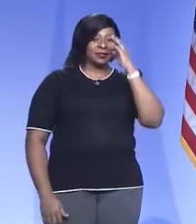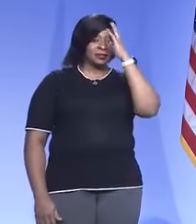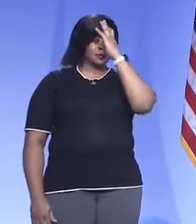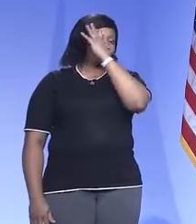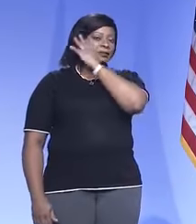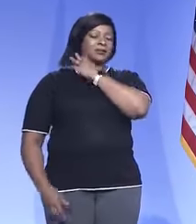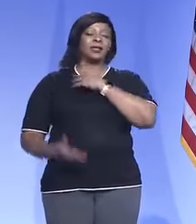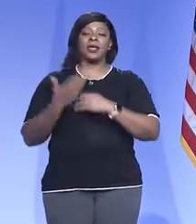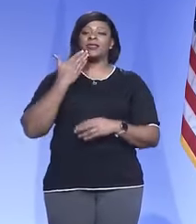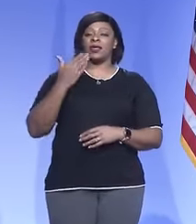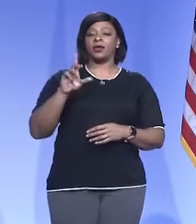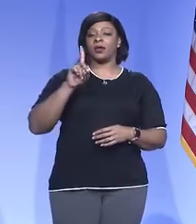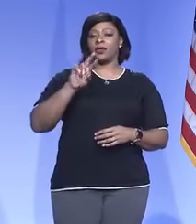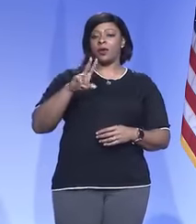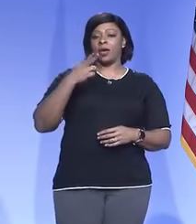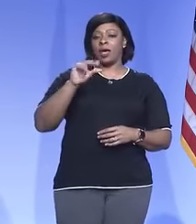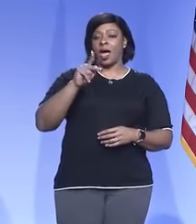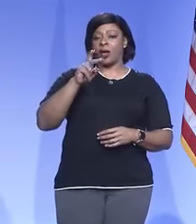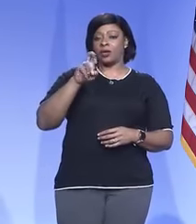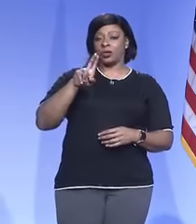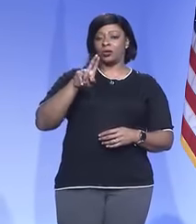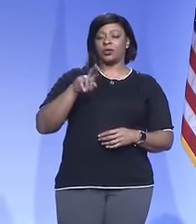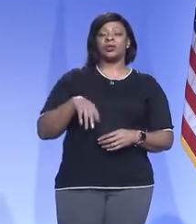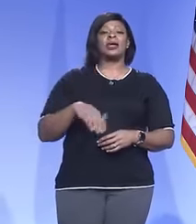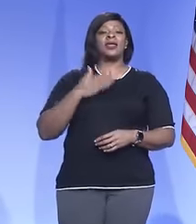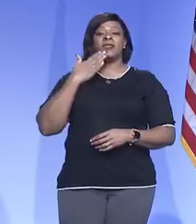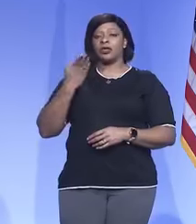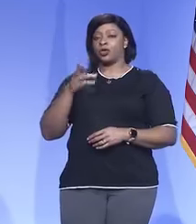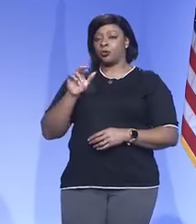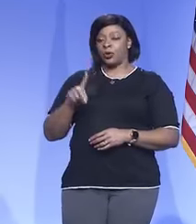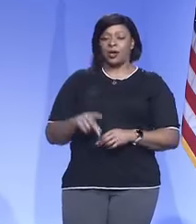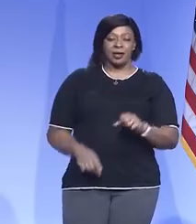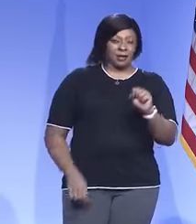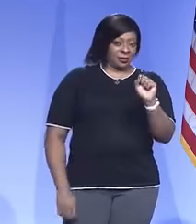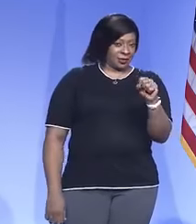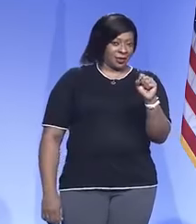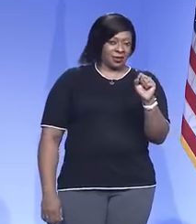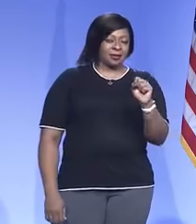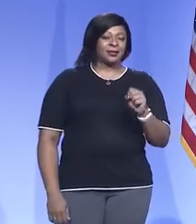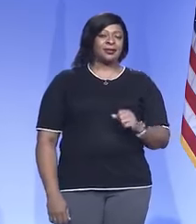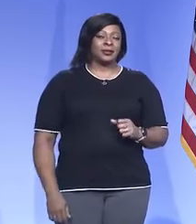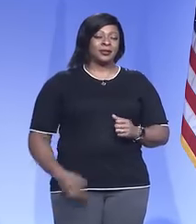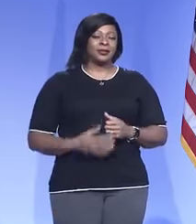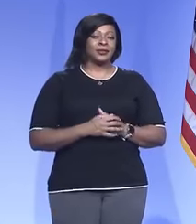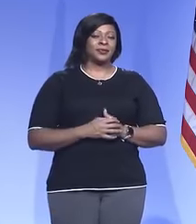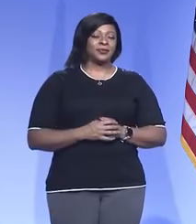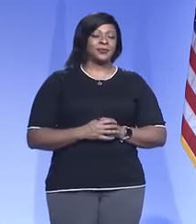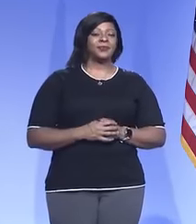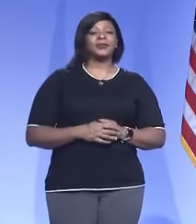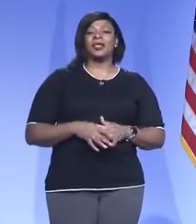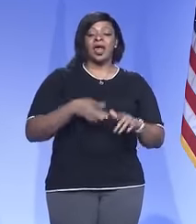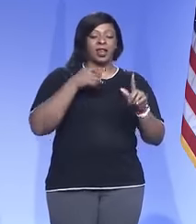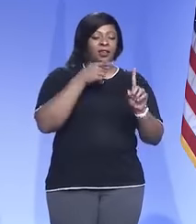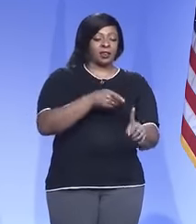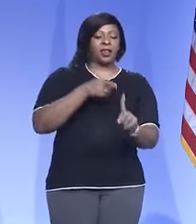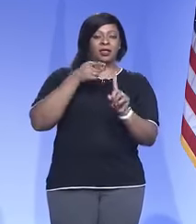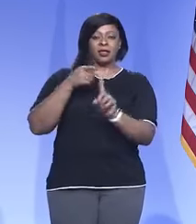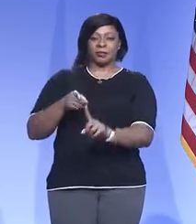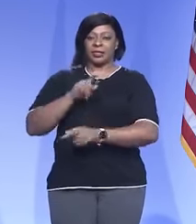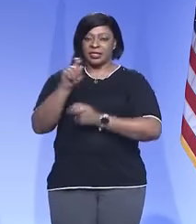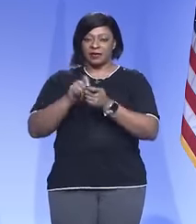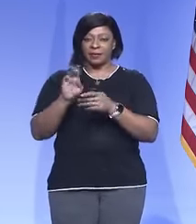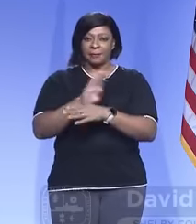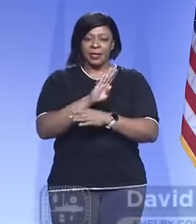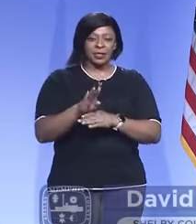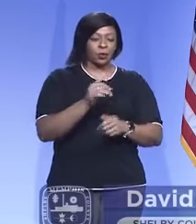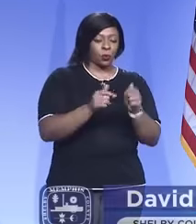Thank you, Dr. Houshalter, and thank you, Brad. Yes, in terms of the laser focus, mean, what